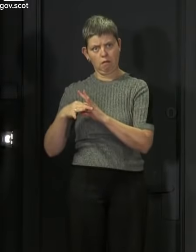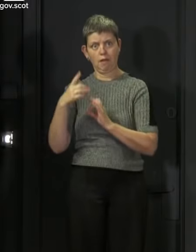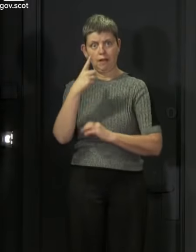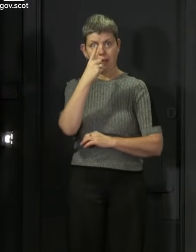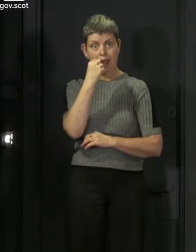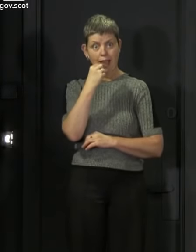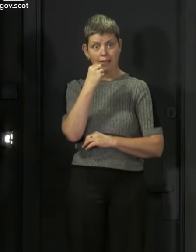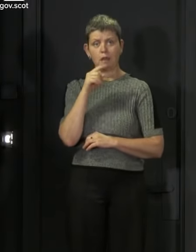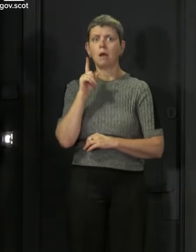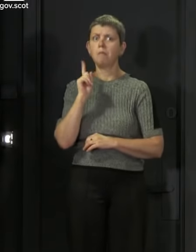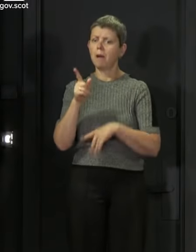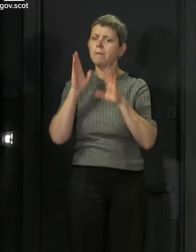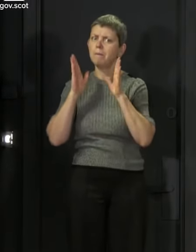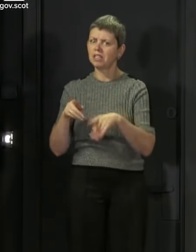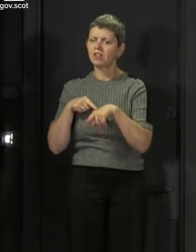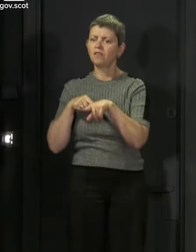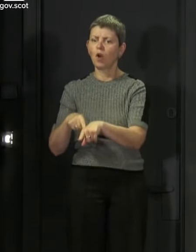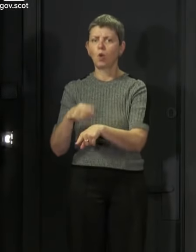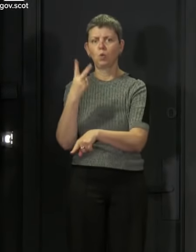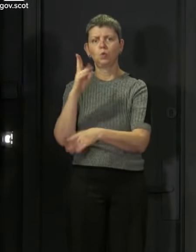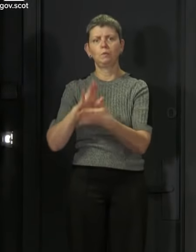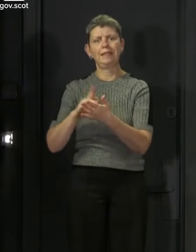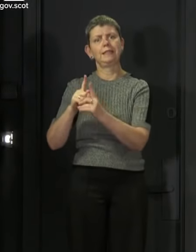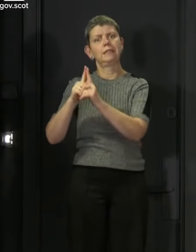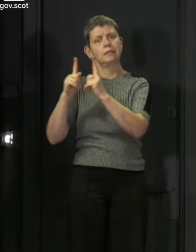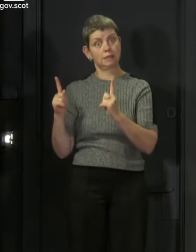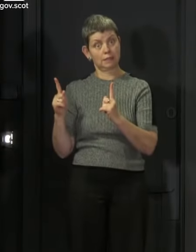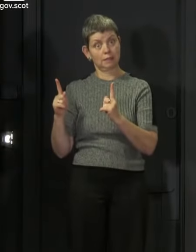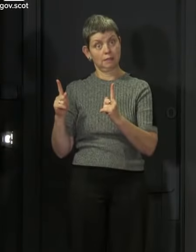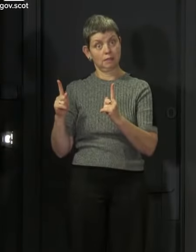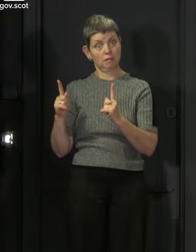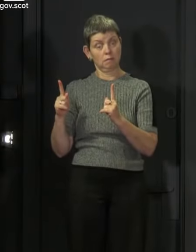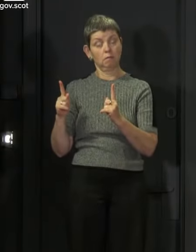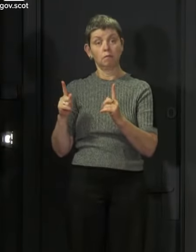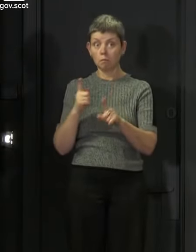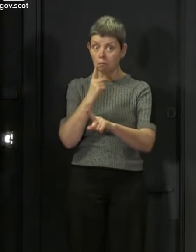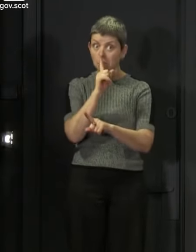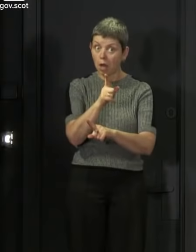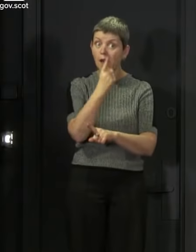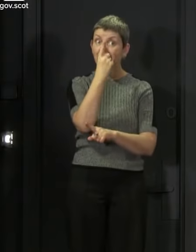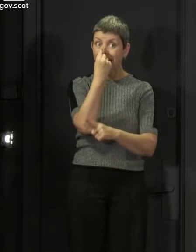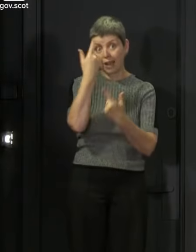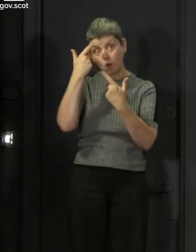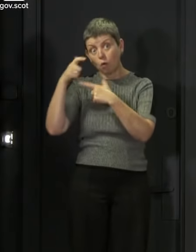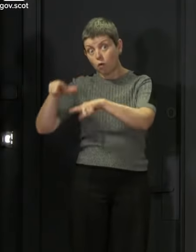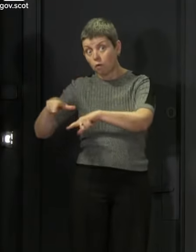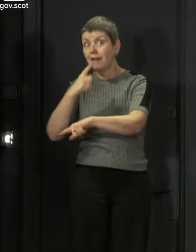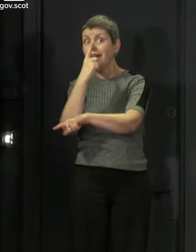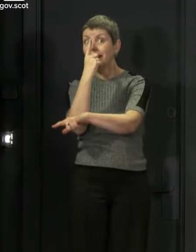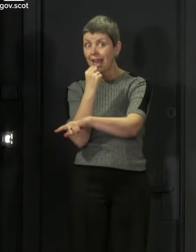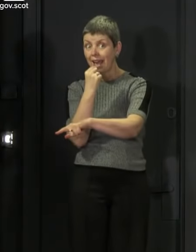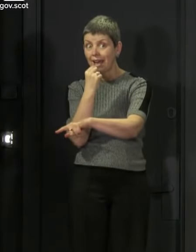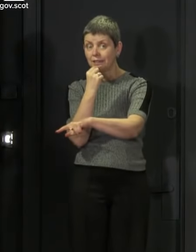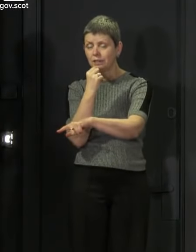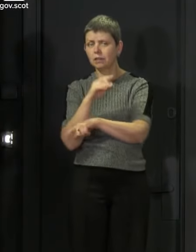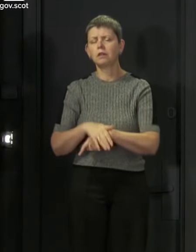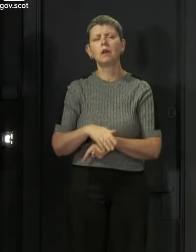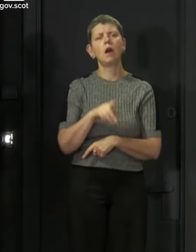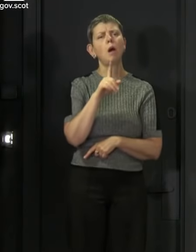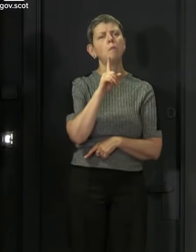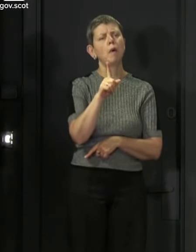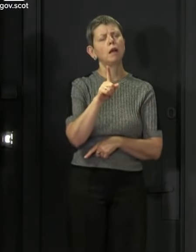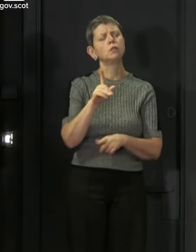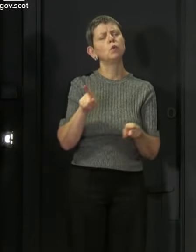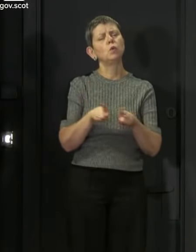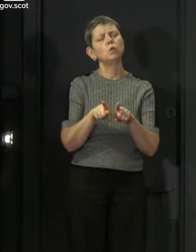As long as physical distancing between different households is maintained, this can include overnight stays. But we recommend that in total, you should not meet with people from